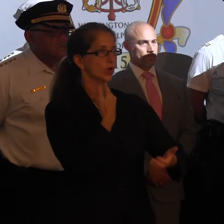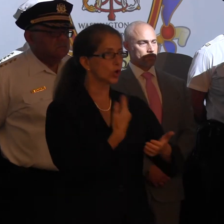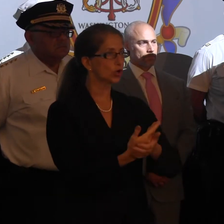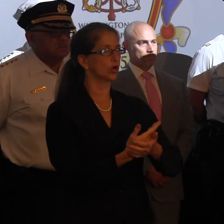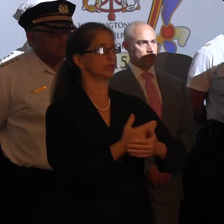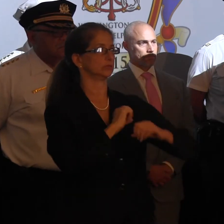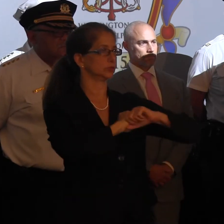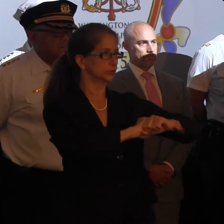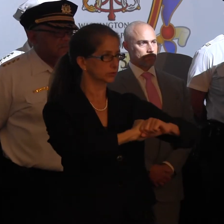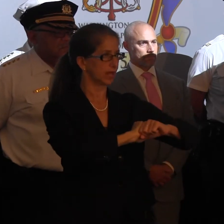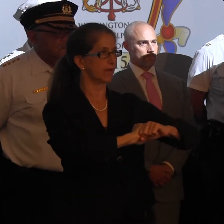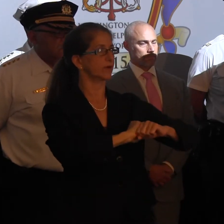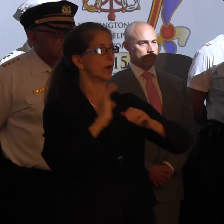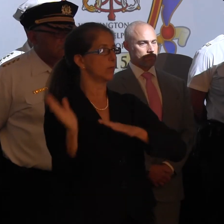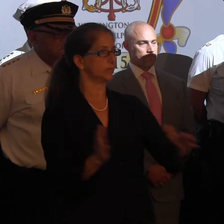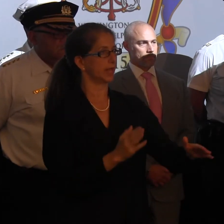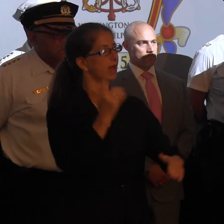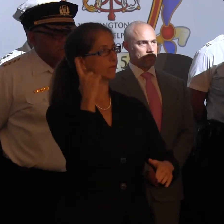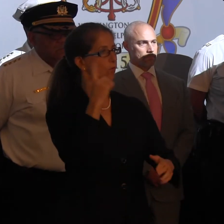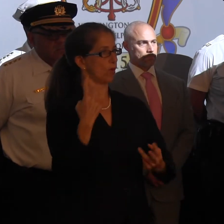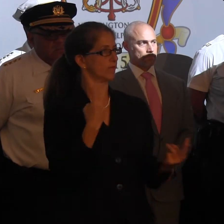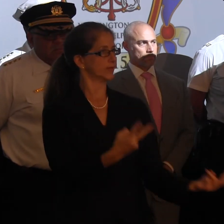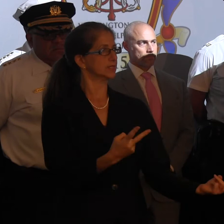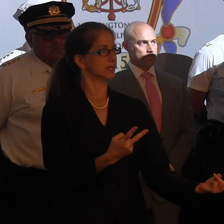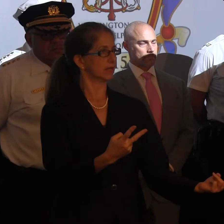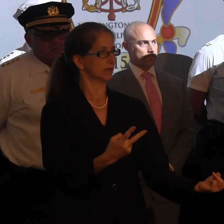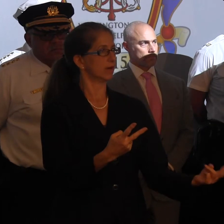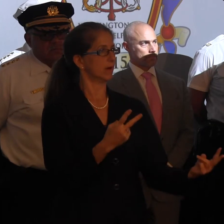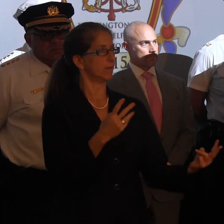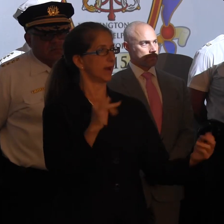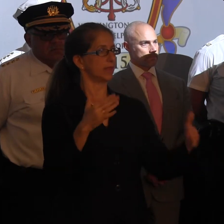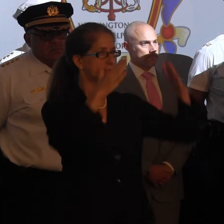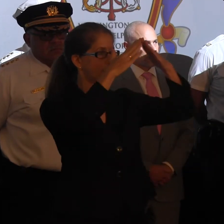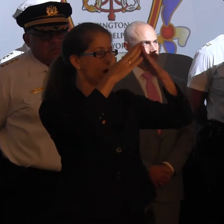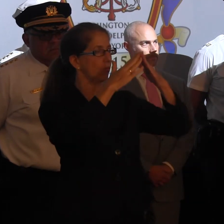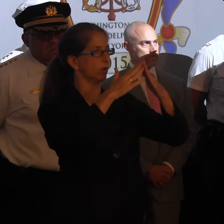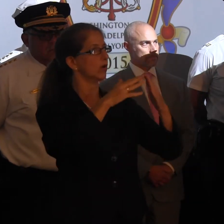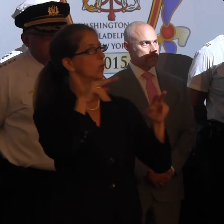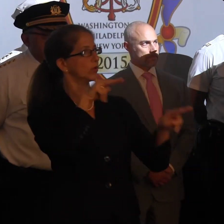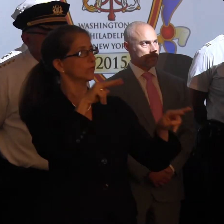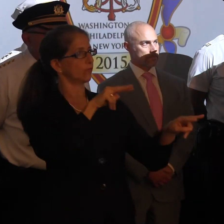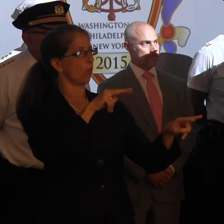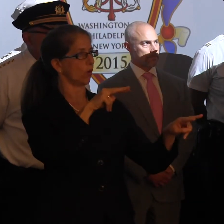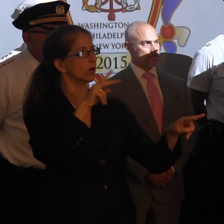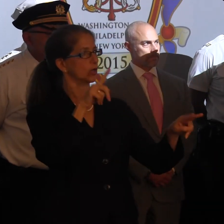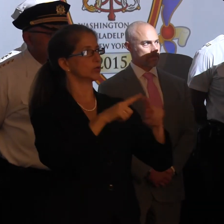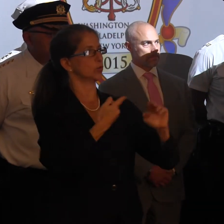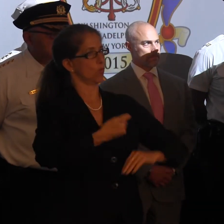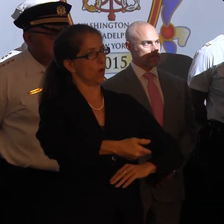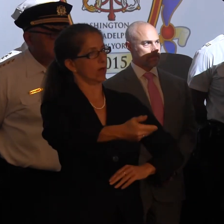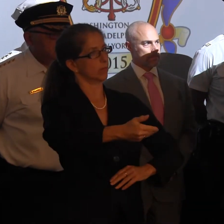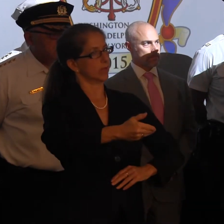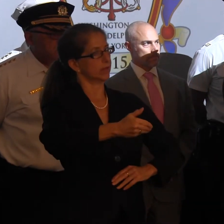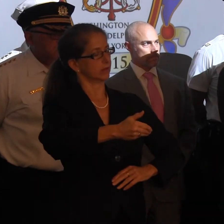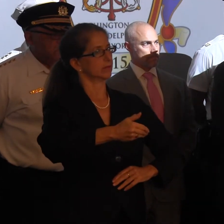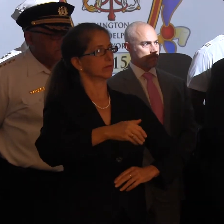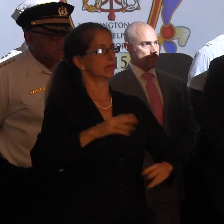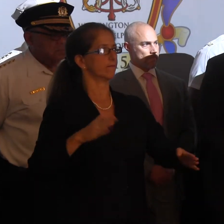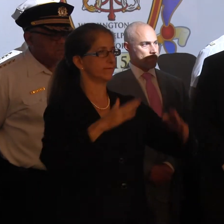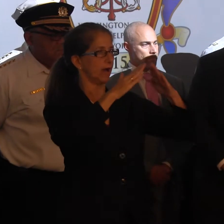for the Holy Father's visit. And we look forward to greeting the Holy Father when he arrives next week. Thank you.